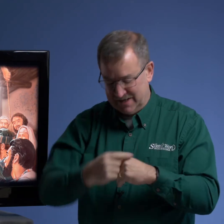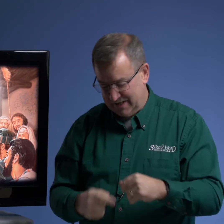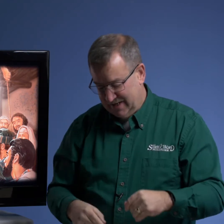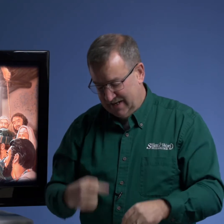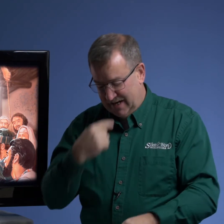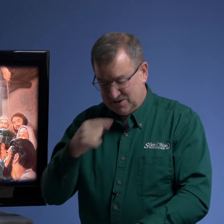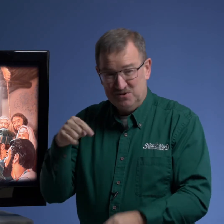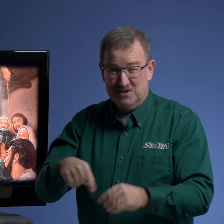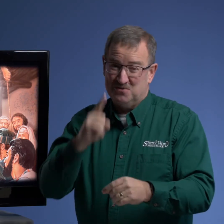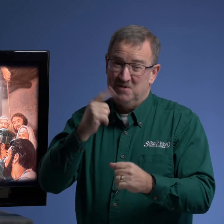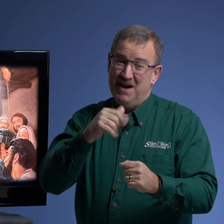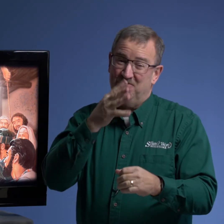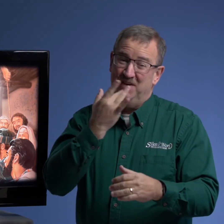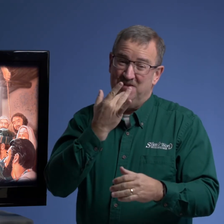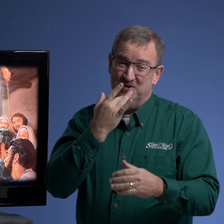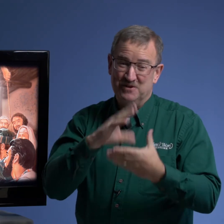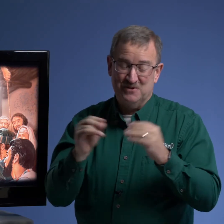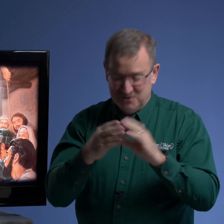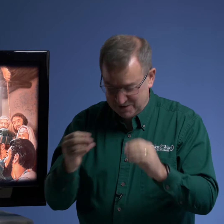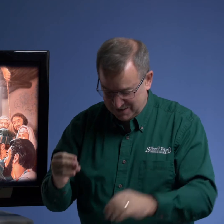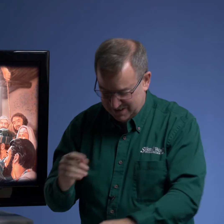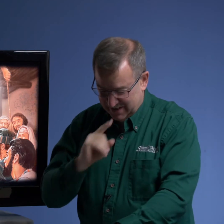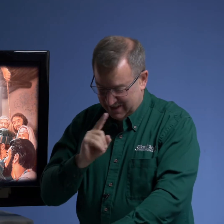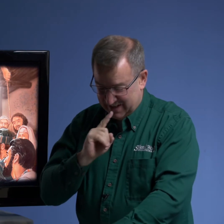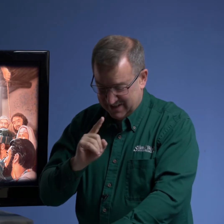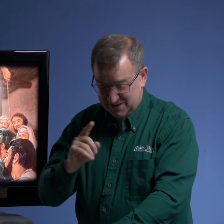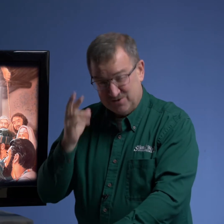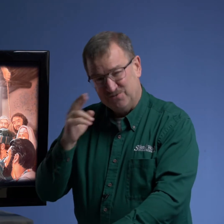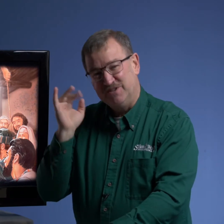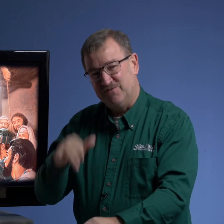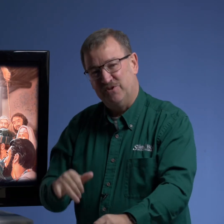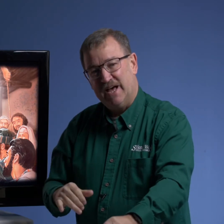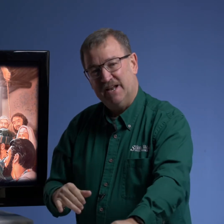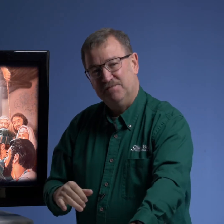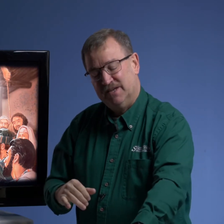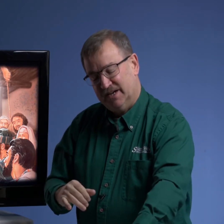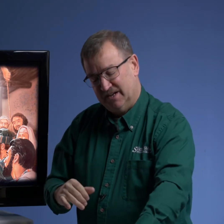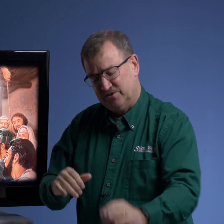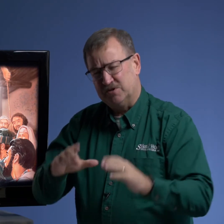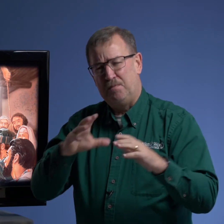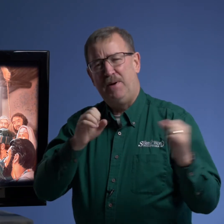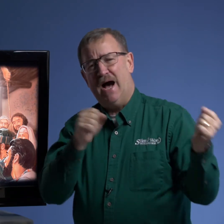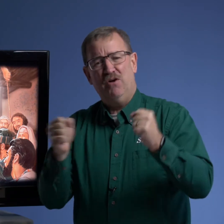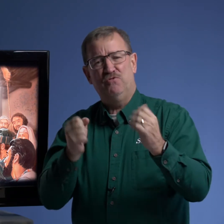i told you this one of my favorite stories and uh there's a reason for that uh there's some powerful